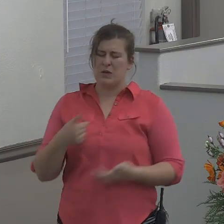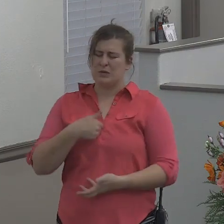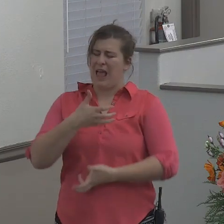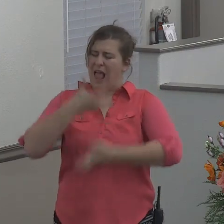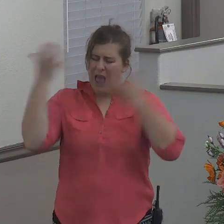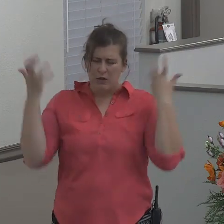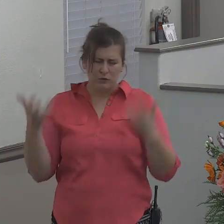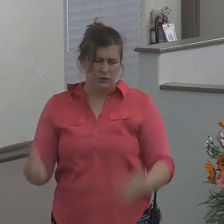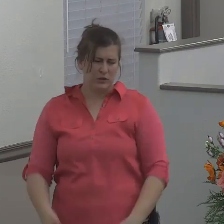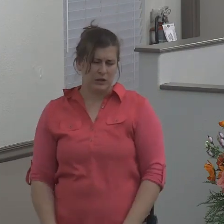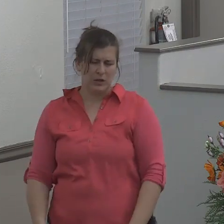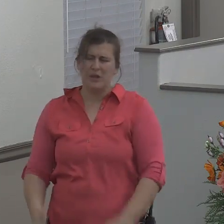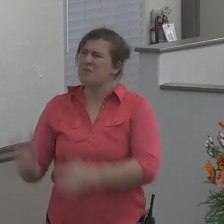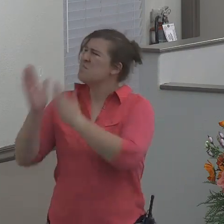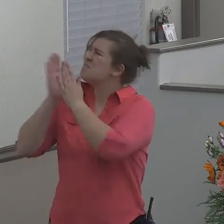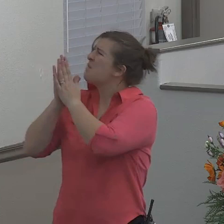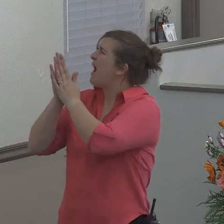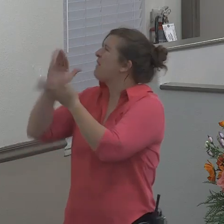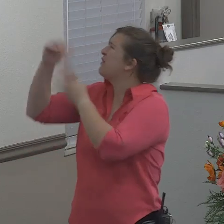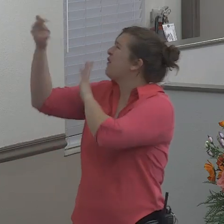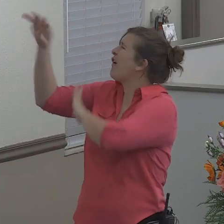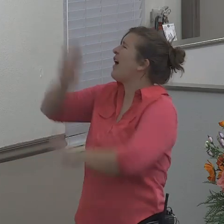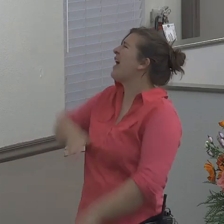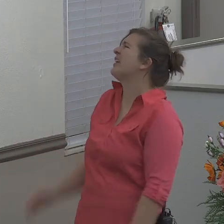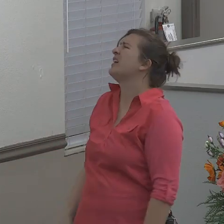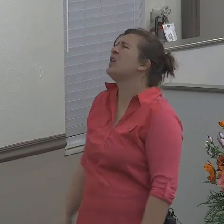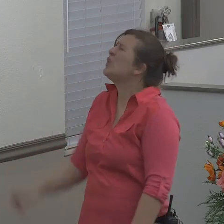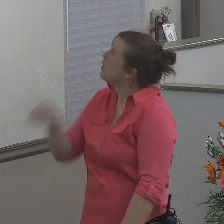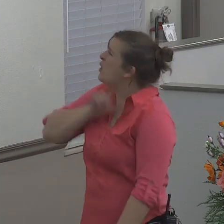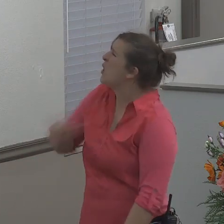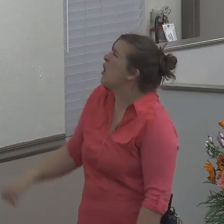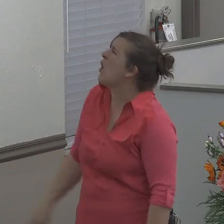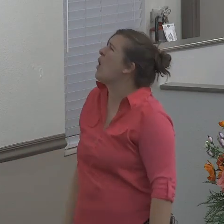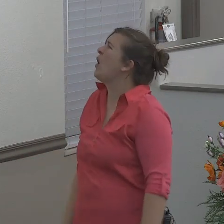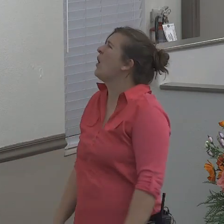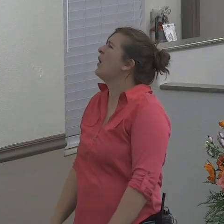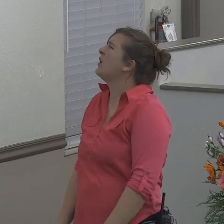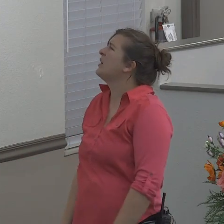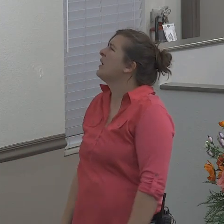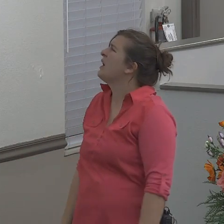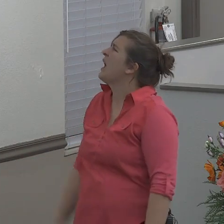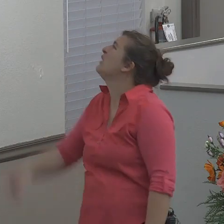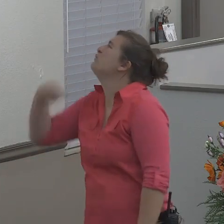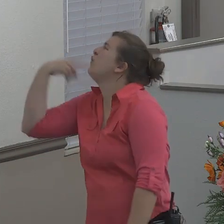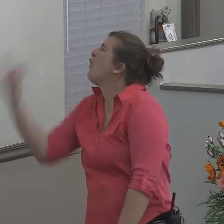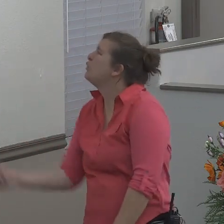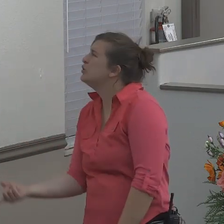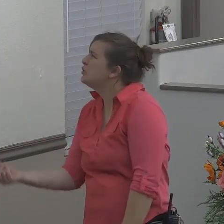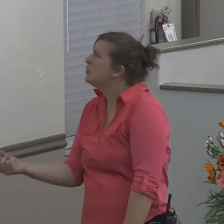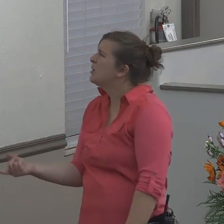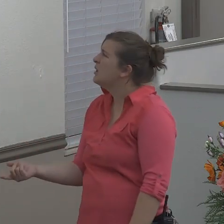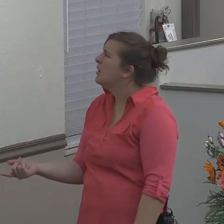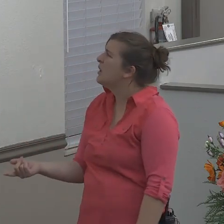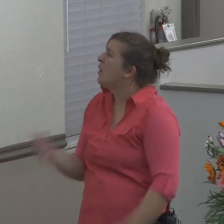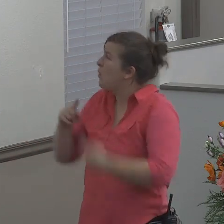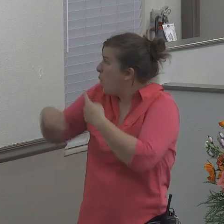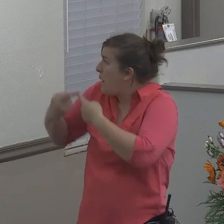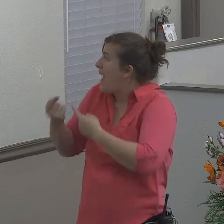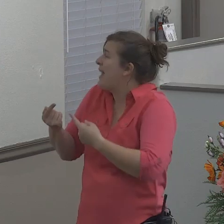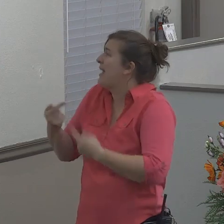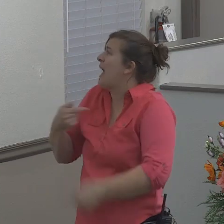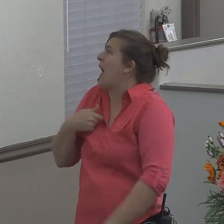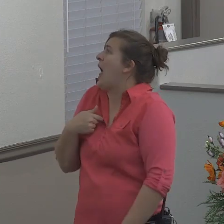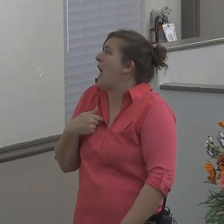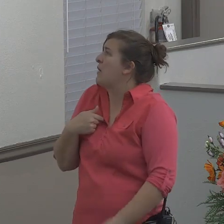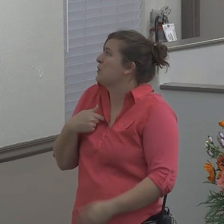and he prayed unto the Lord and said I pray thee O Lord was not this my saying when I was yet in my country